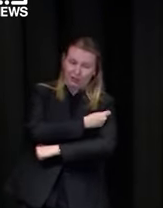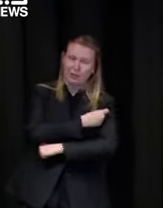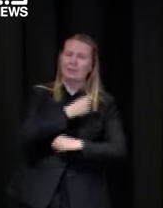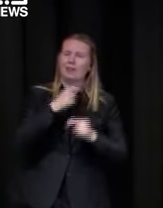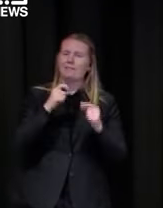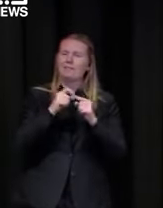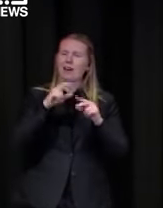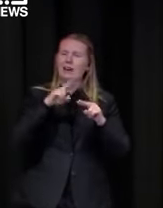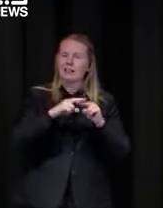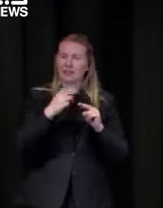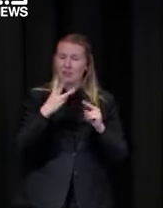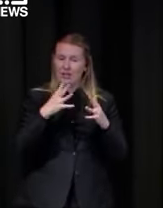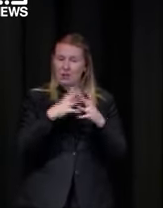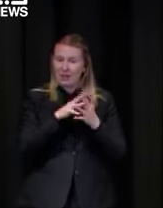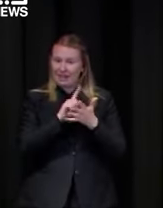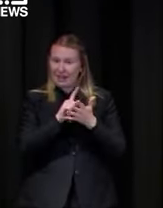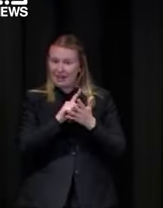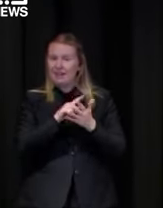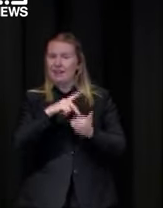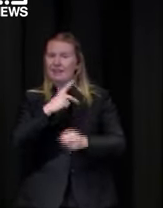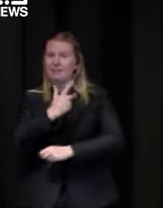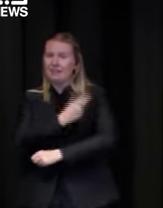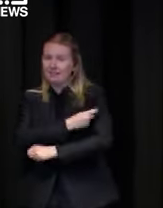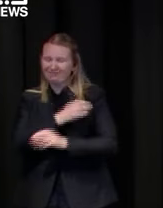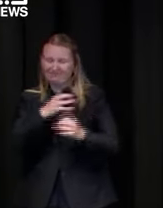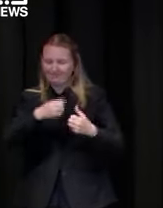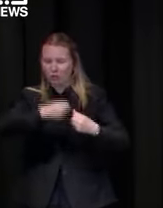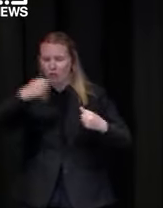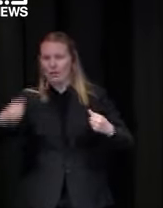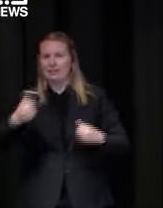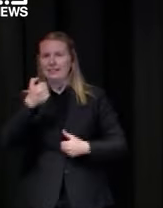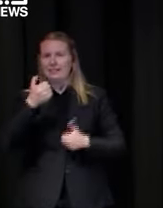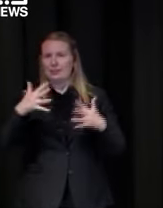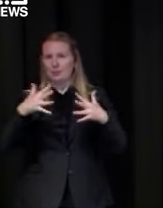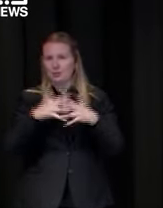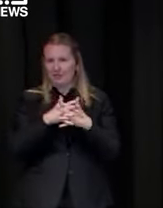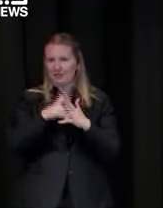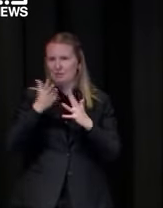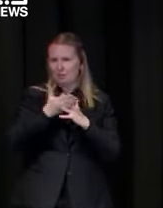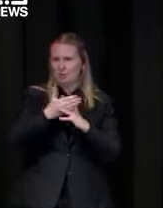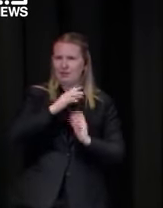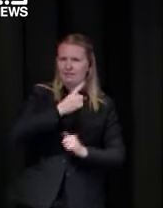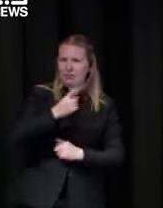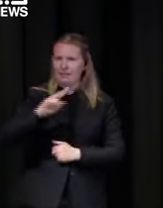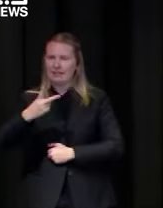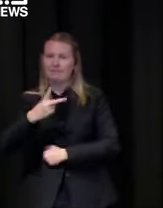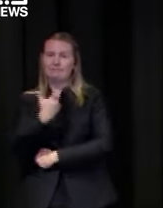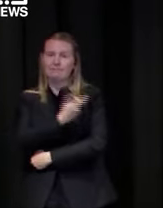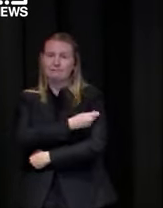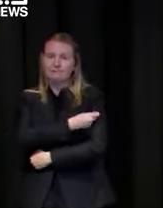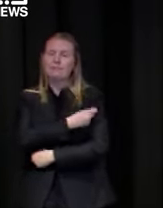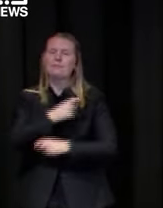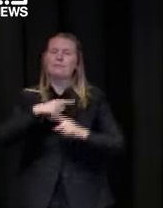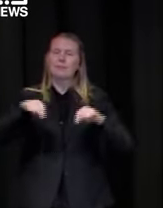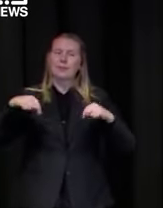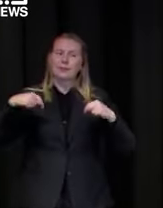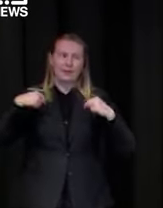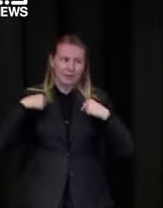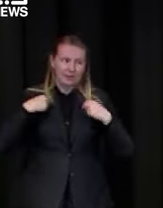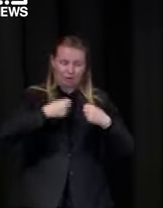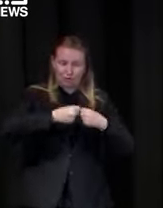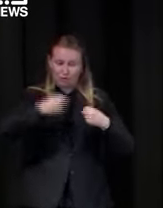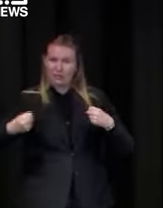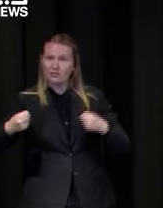weeks in state clinics because we had so little vaccine available to us so we lengthened that period out that allowed us to hit at least you know over